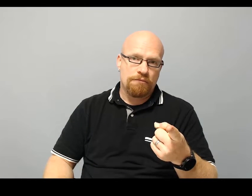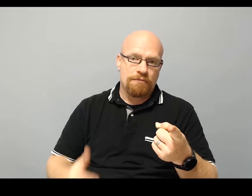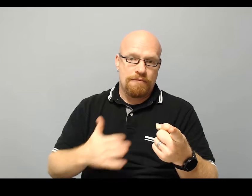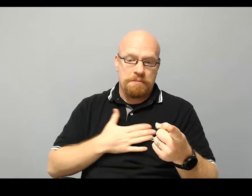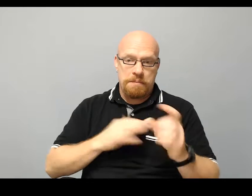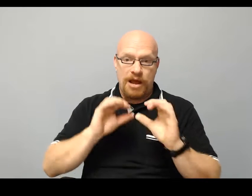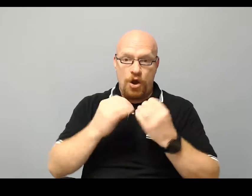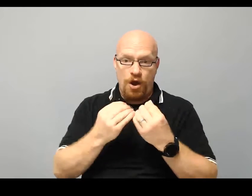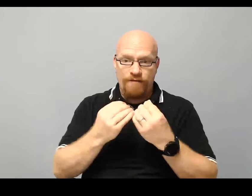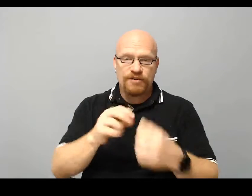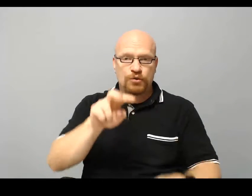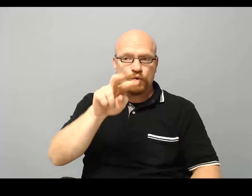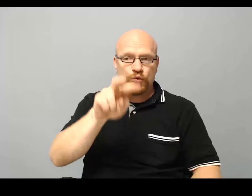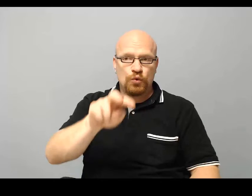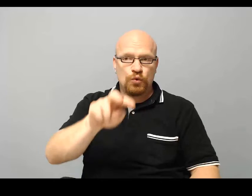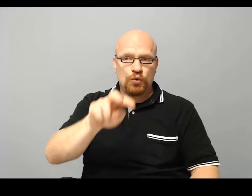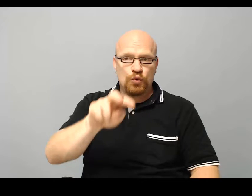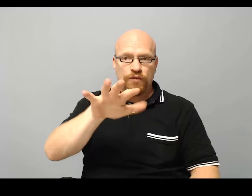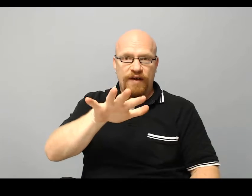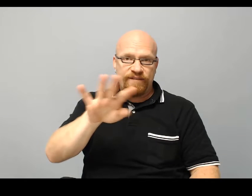My office, 2254.